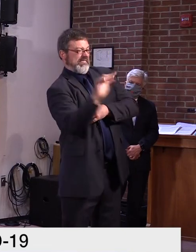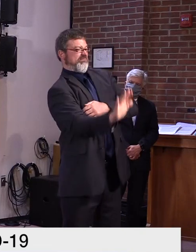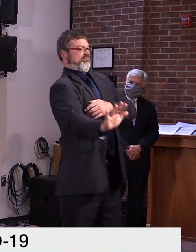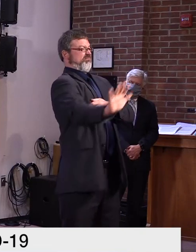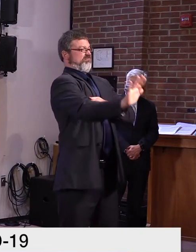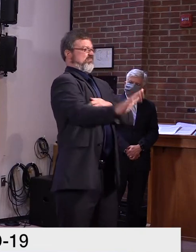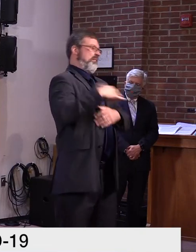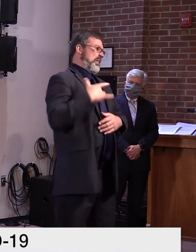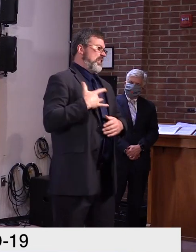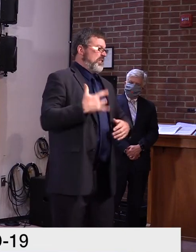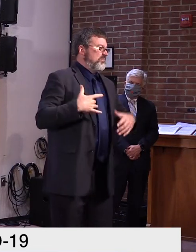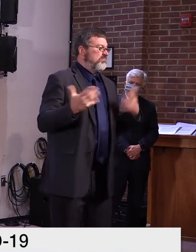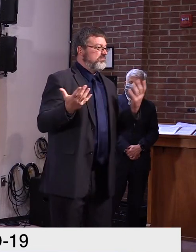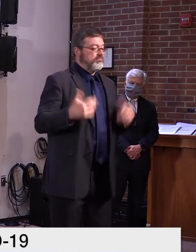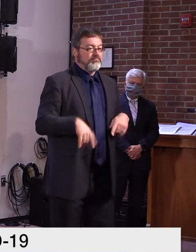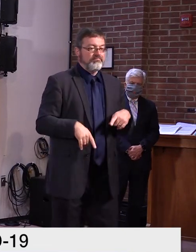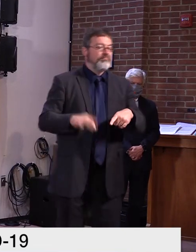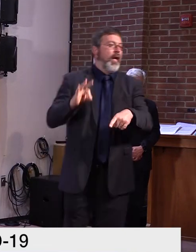Great, thank you.